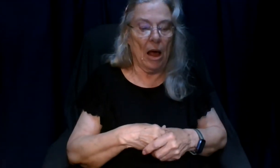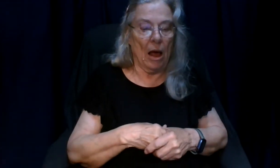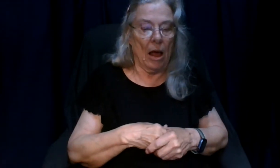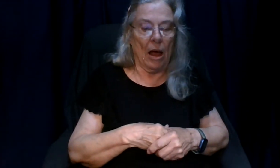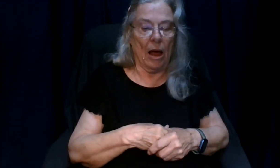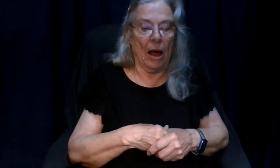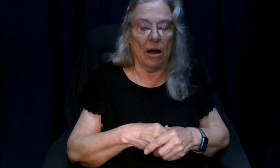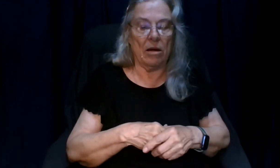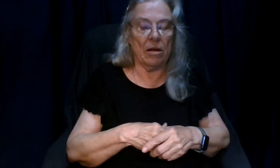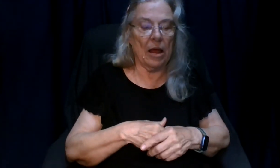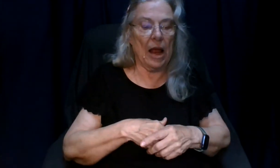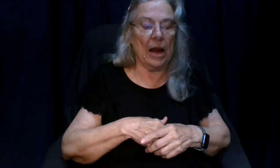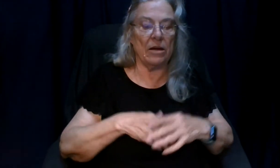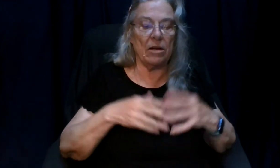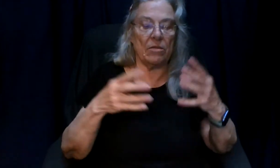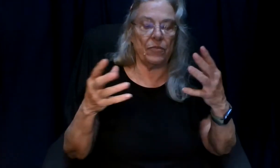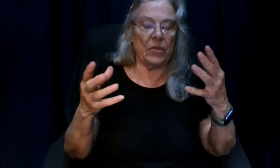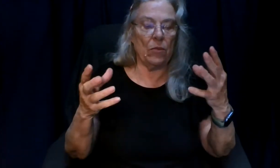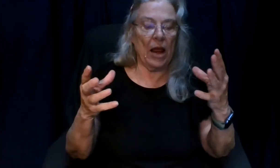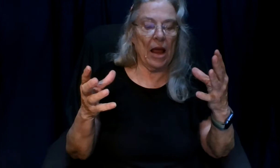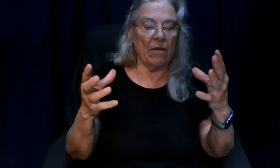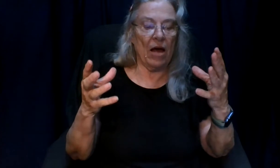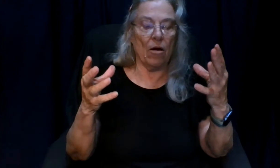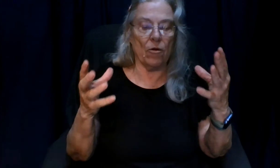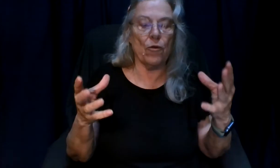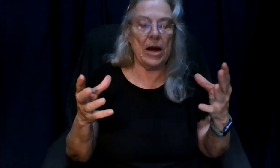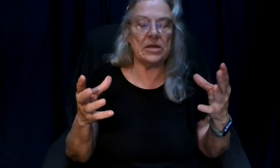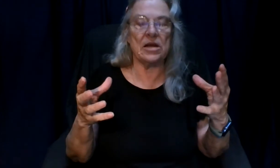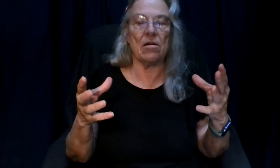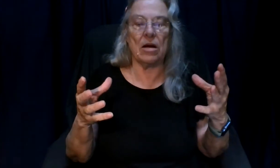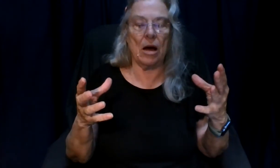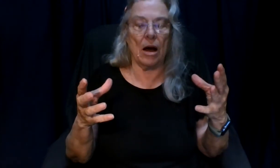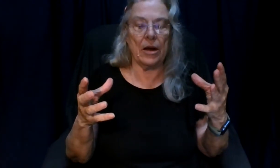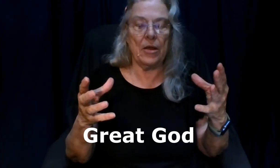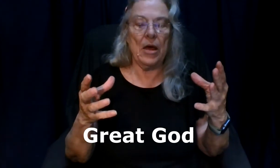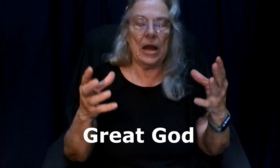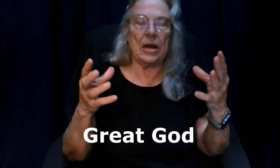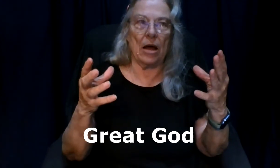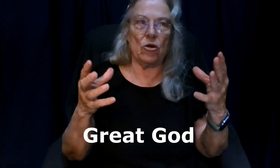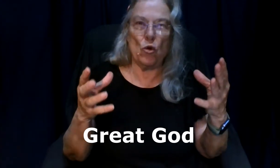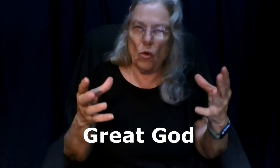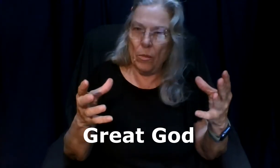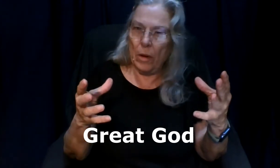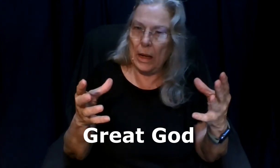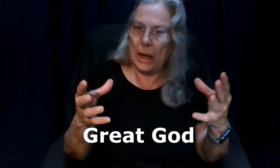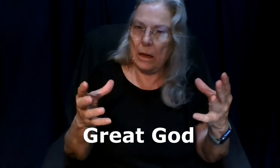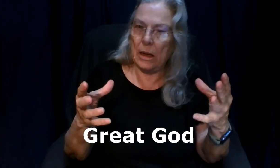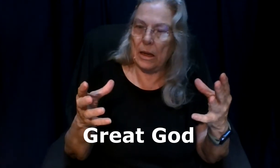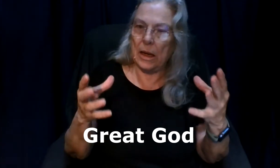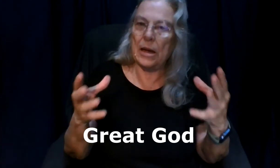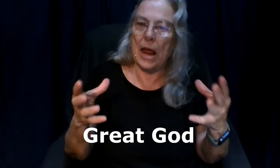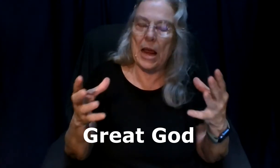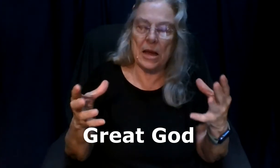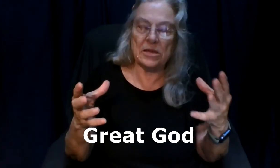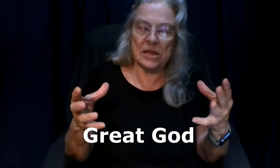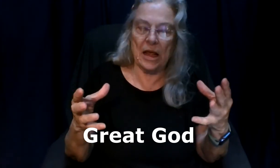uh and then we have how great is our god now normally in asl